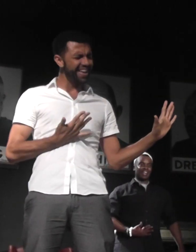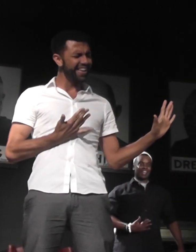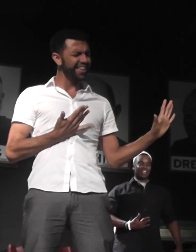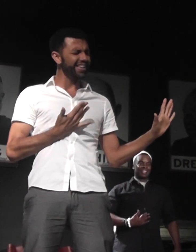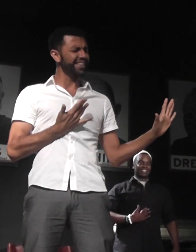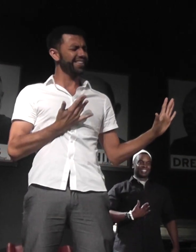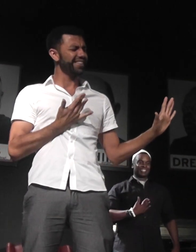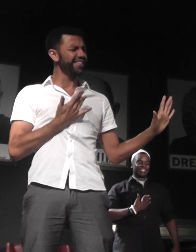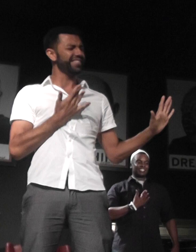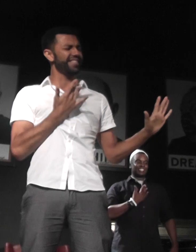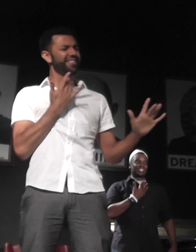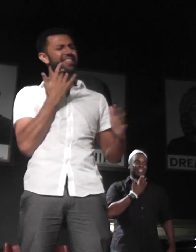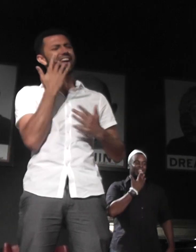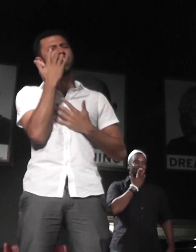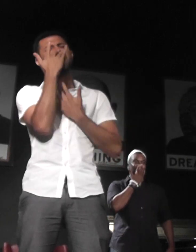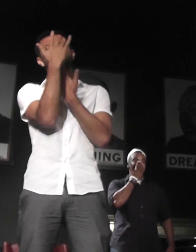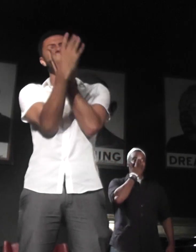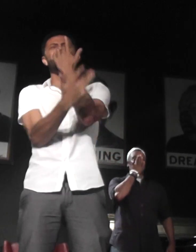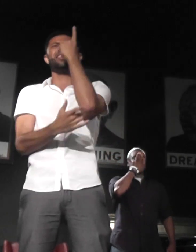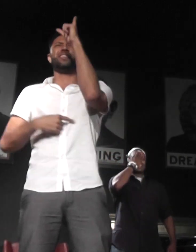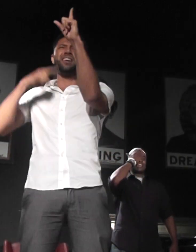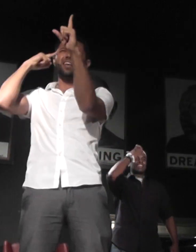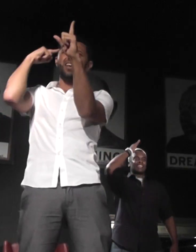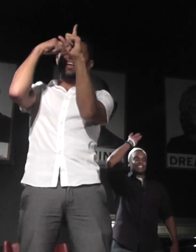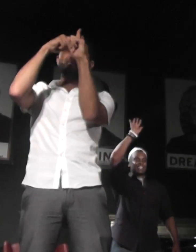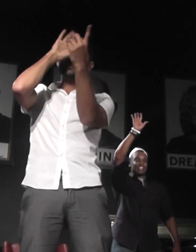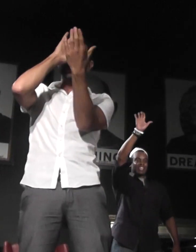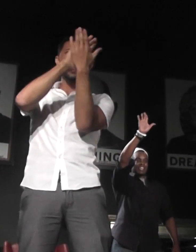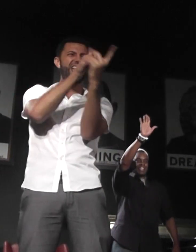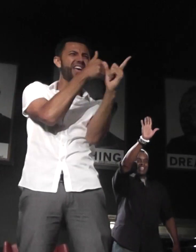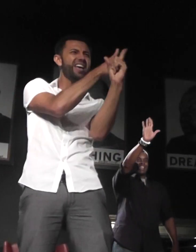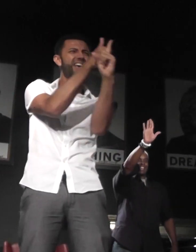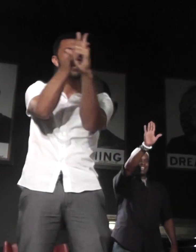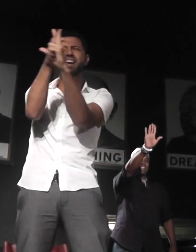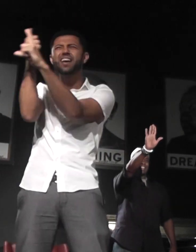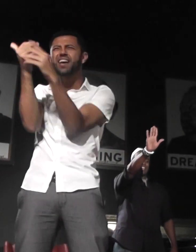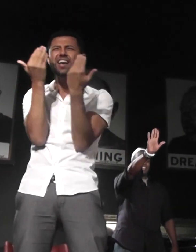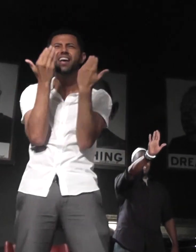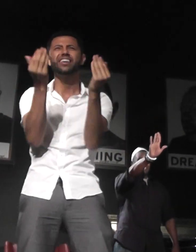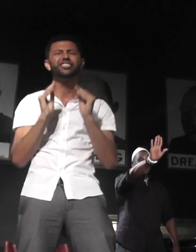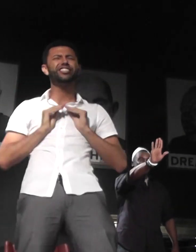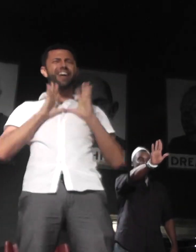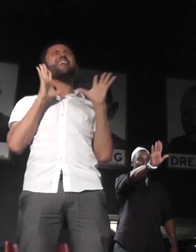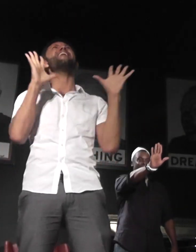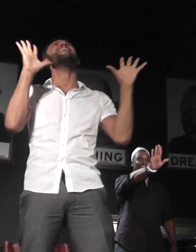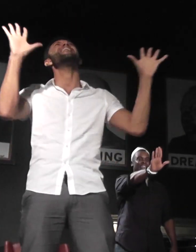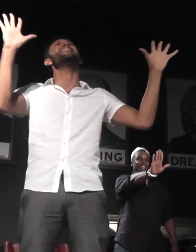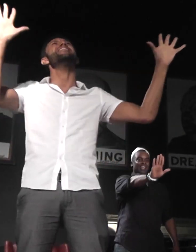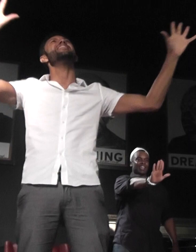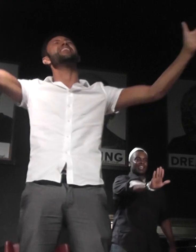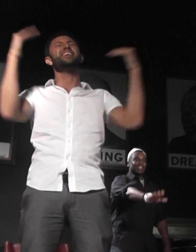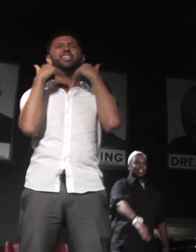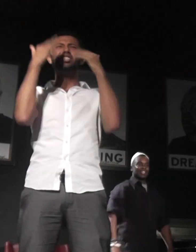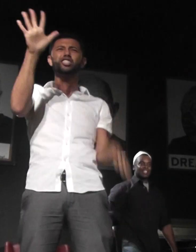And lie And let it shine Just